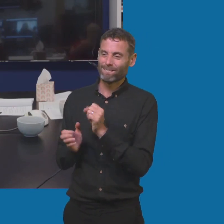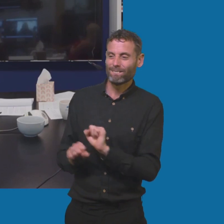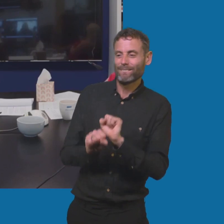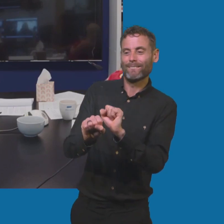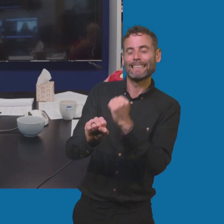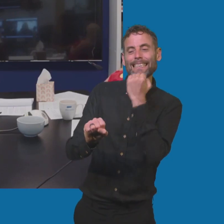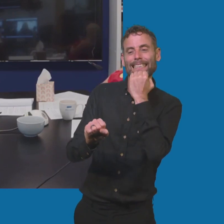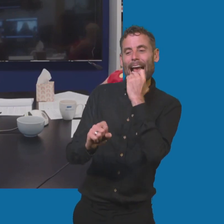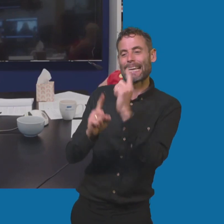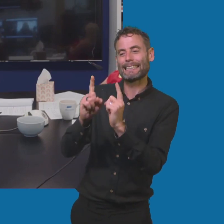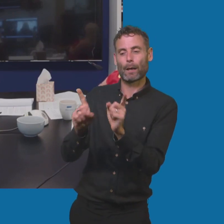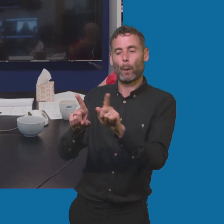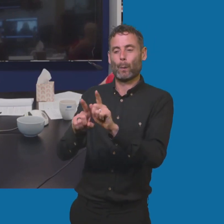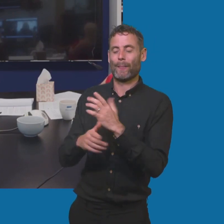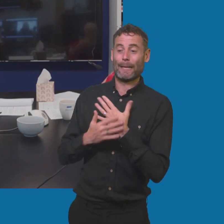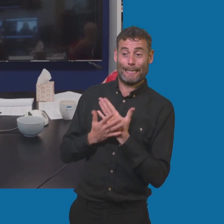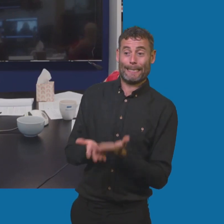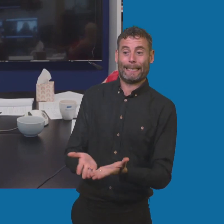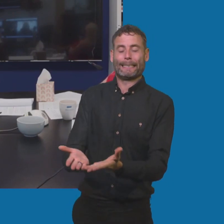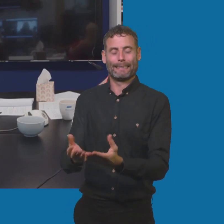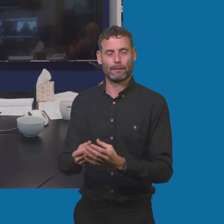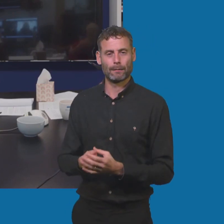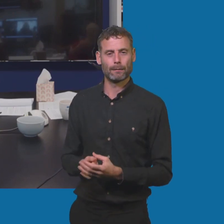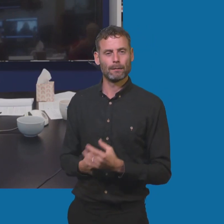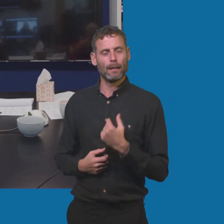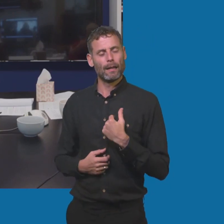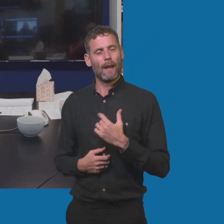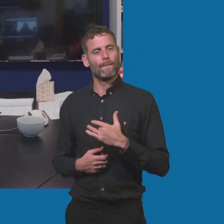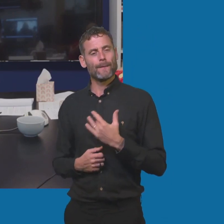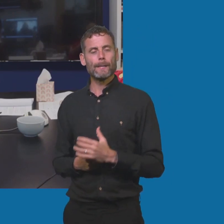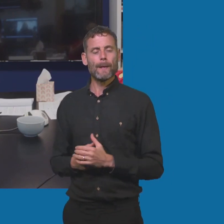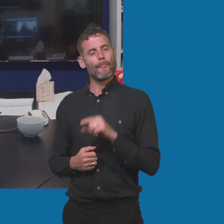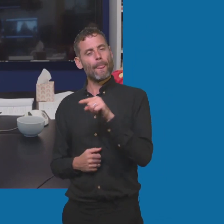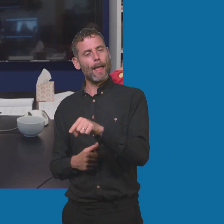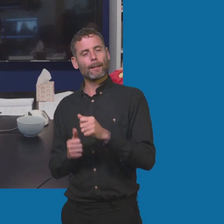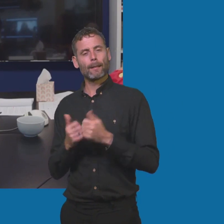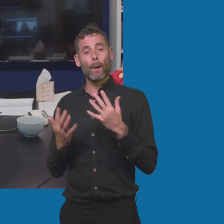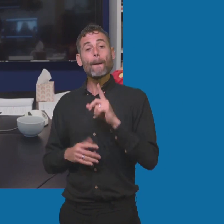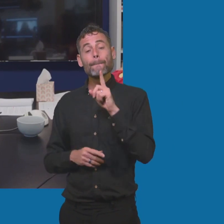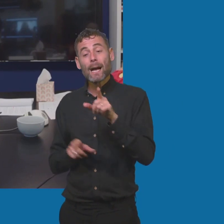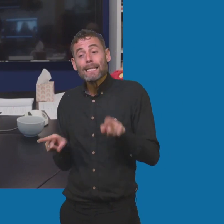But I did highlight as well that it is educational as well.